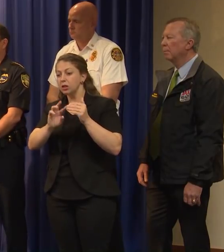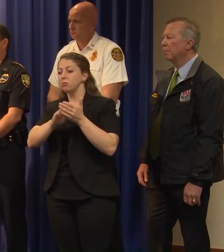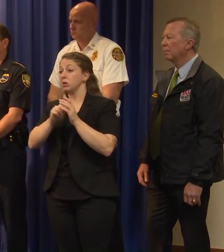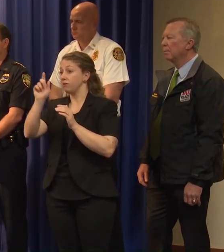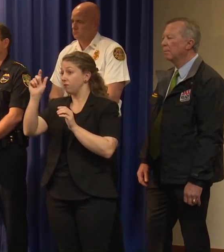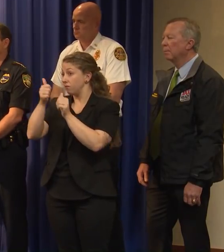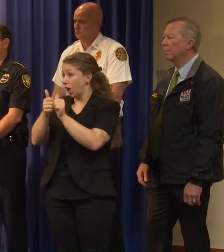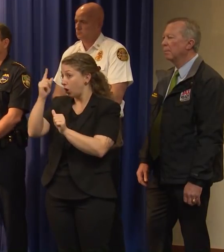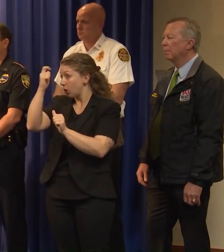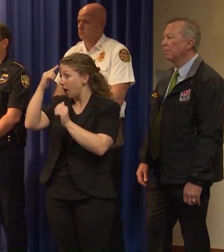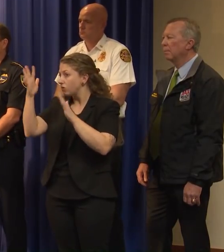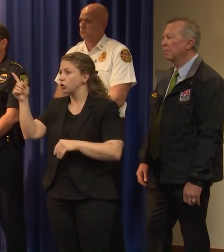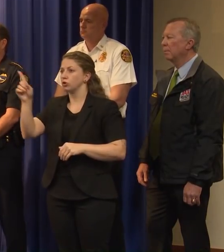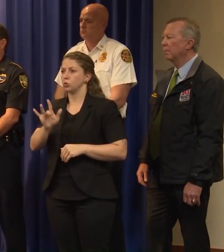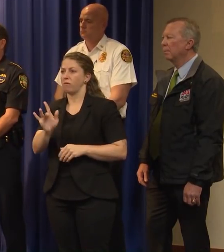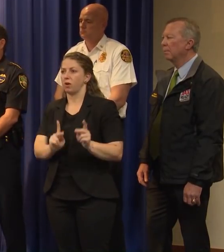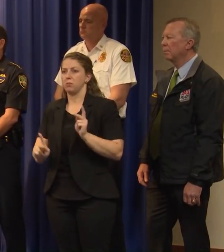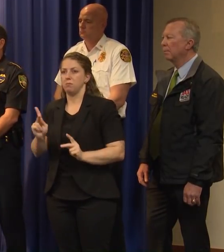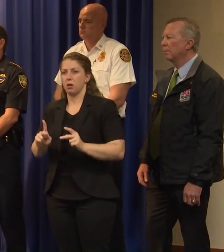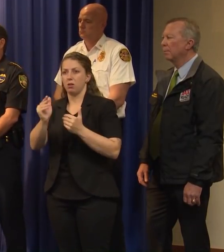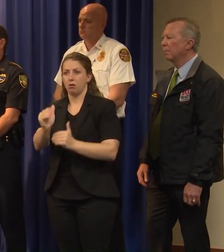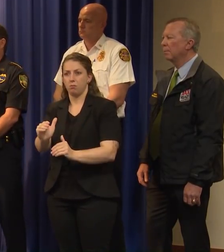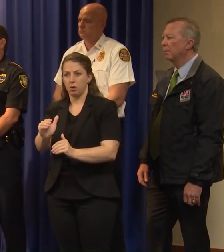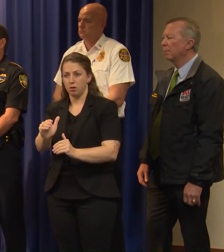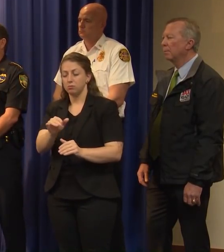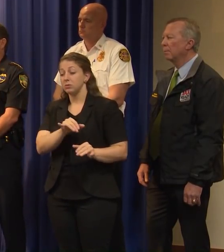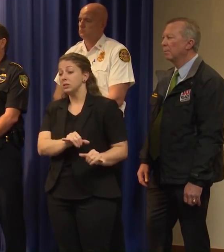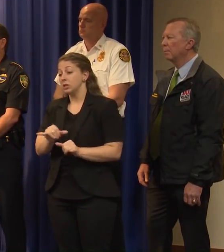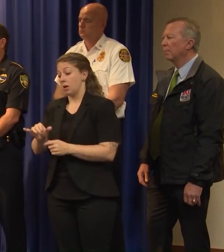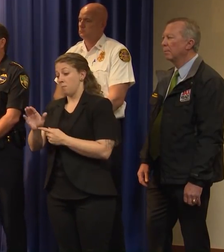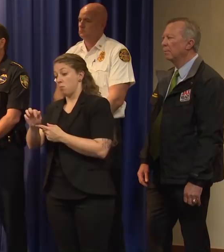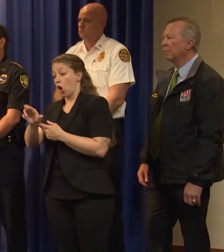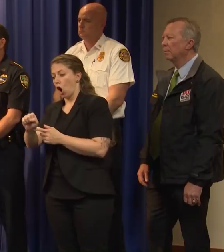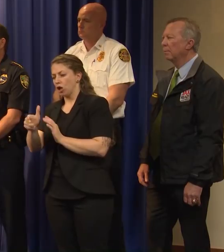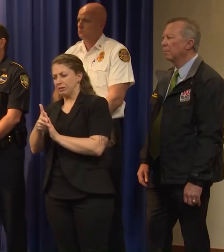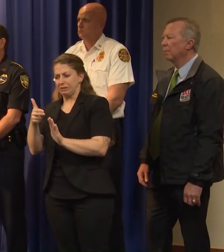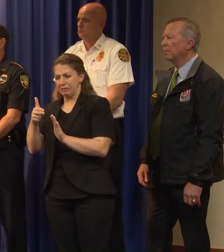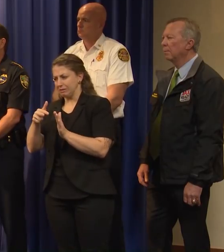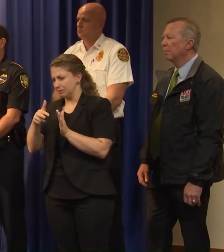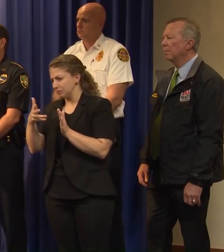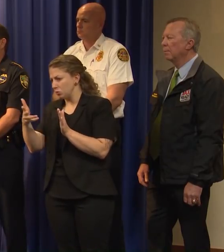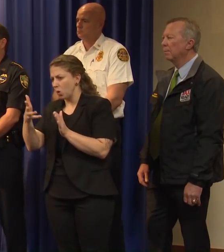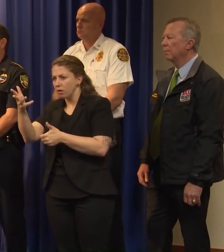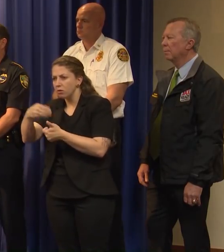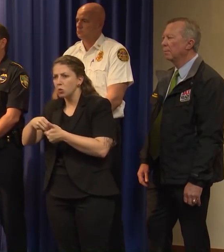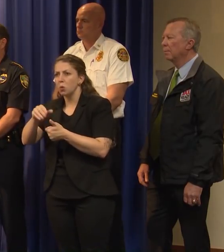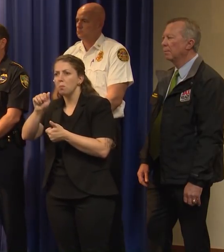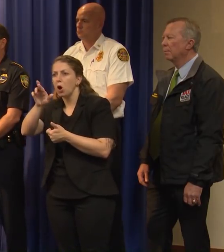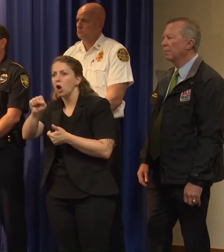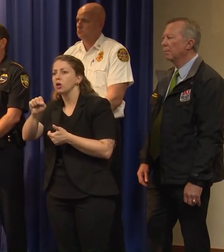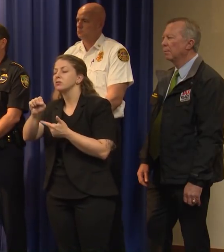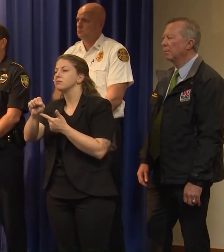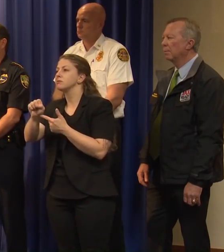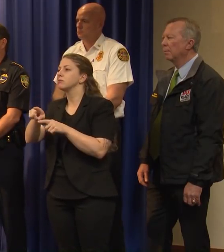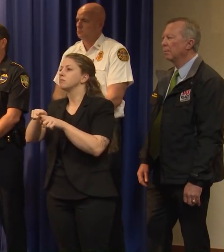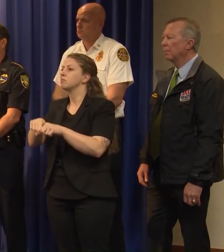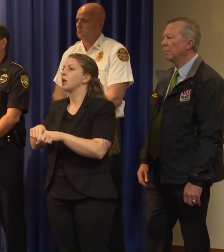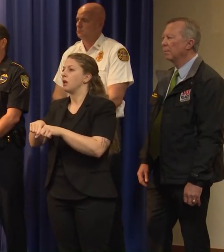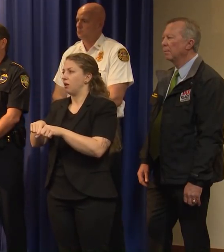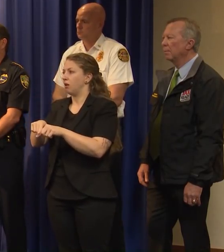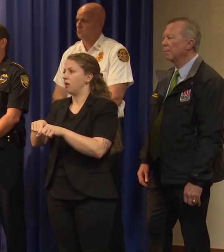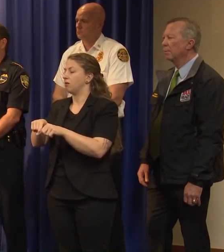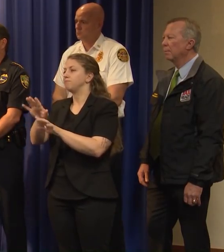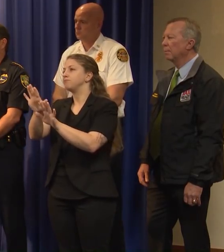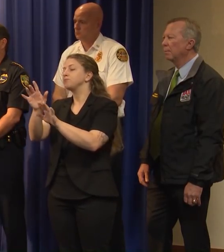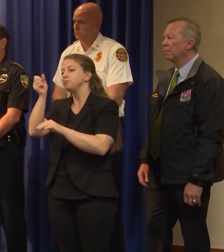terms of defining bars, uh, I believe that's based on, uh, we can get, we